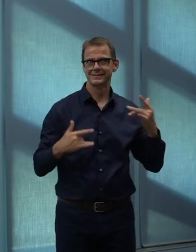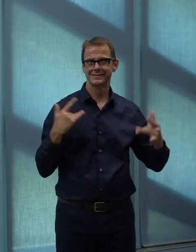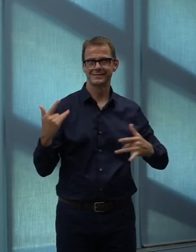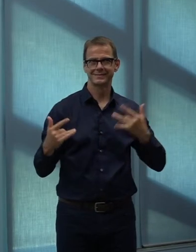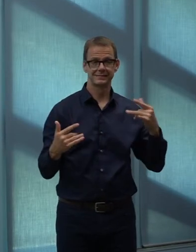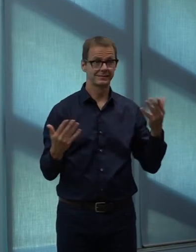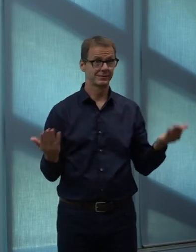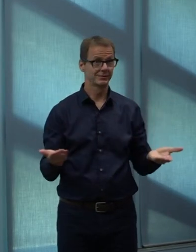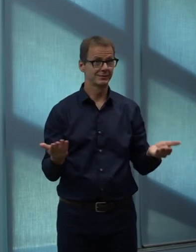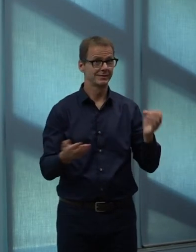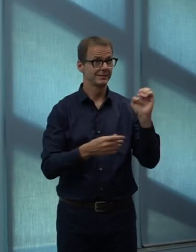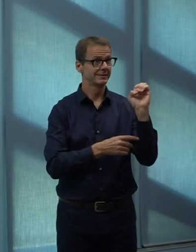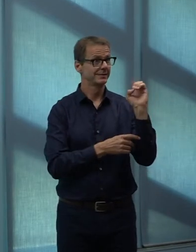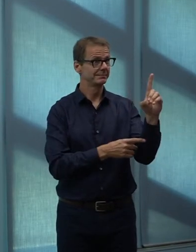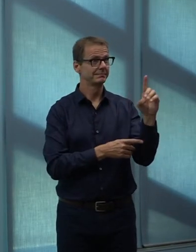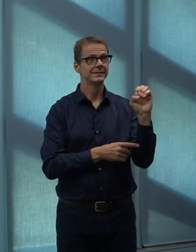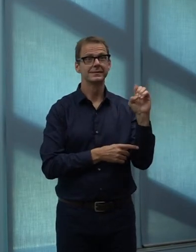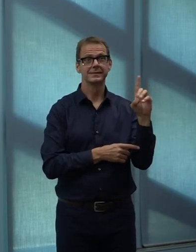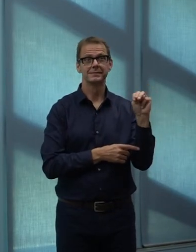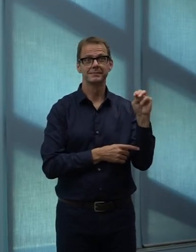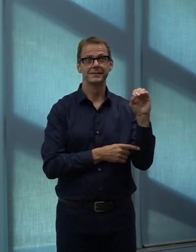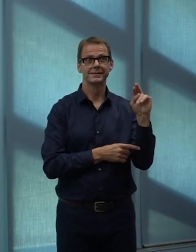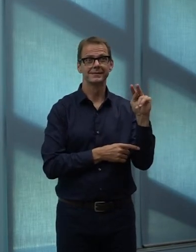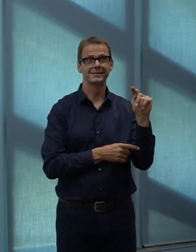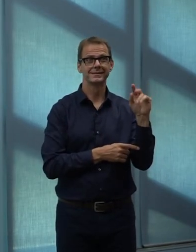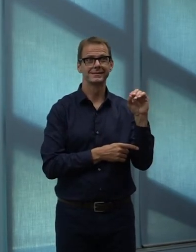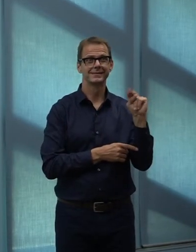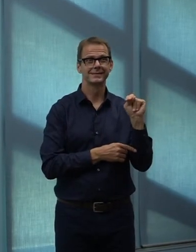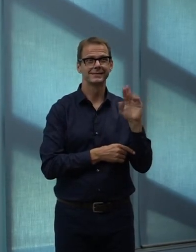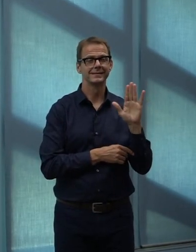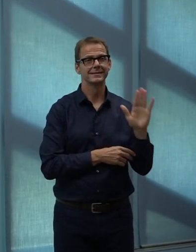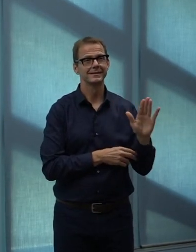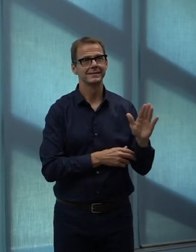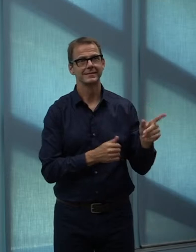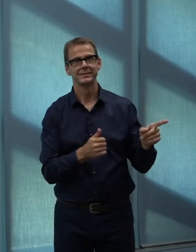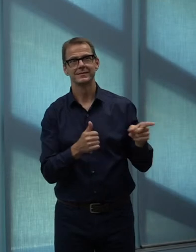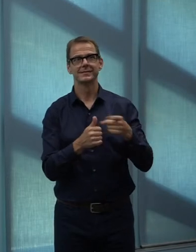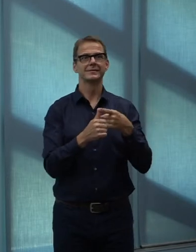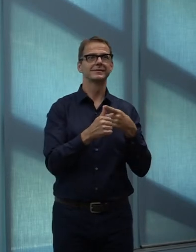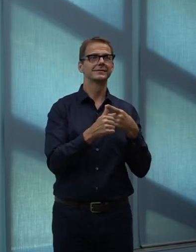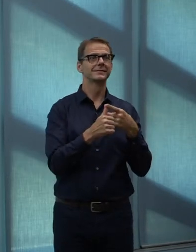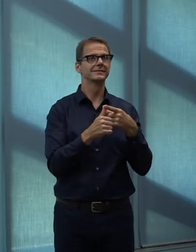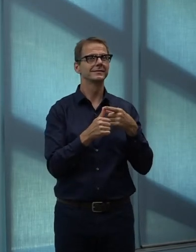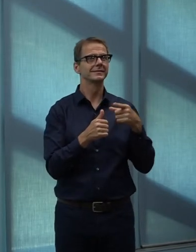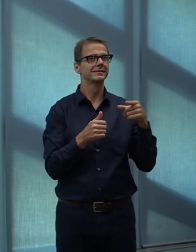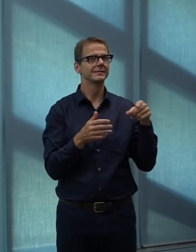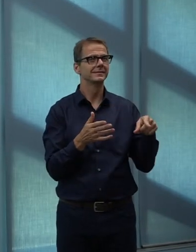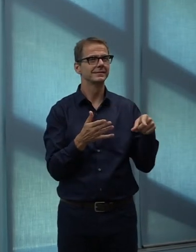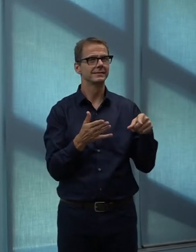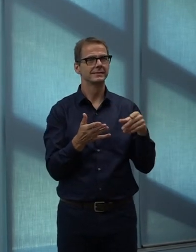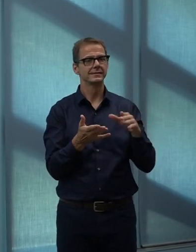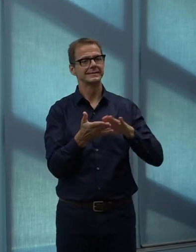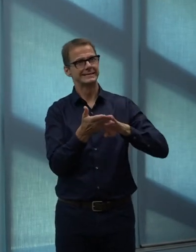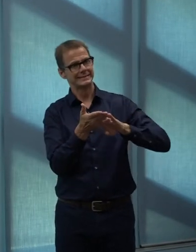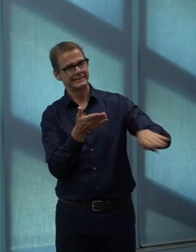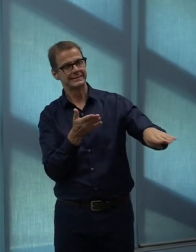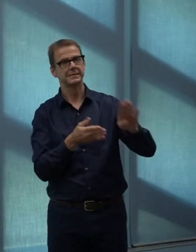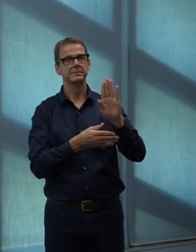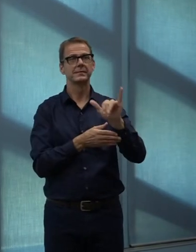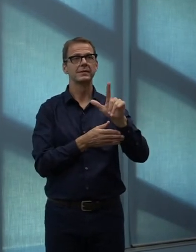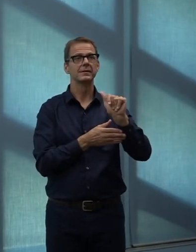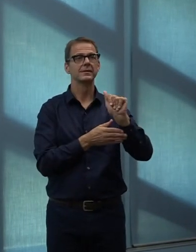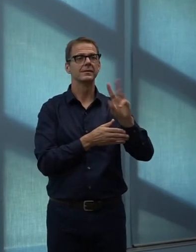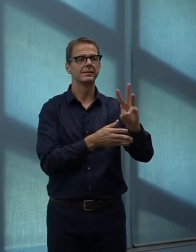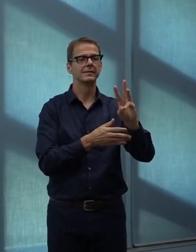the first Canadian municipality to eliminate parking minimums from its zoning bylaw in a move that we are referring to as open option